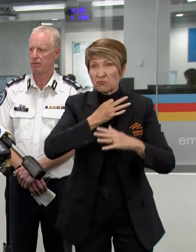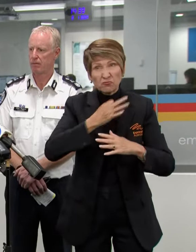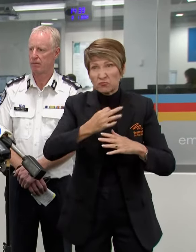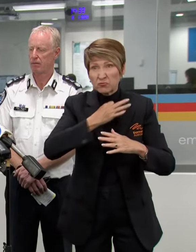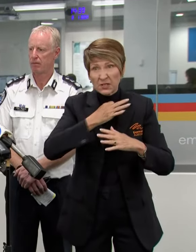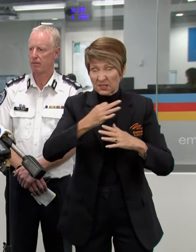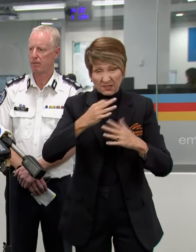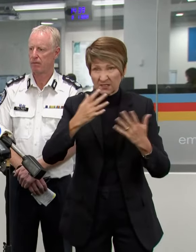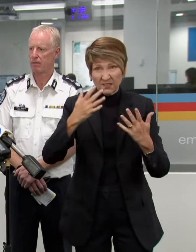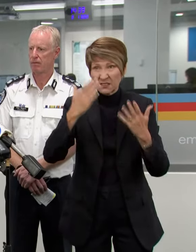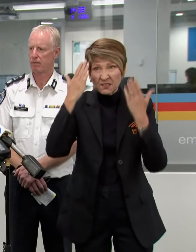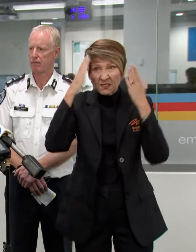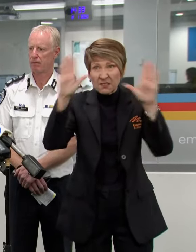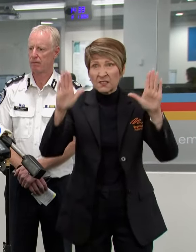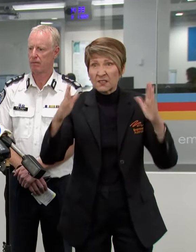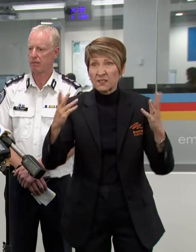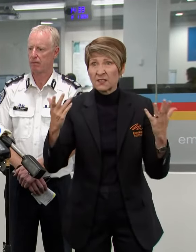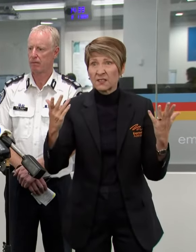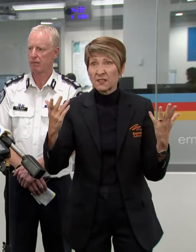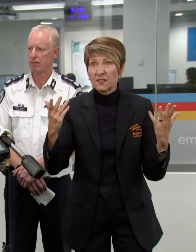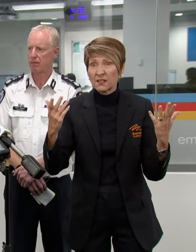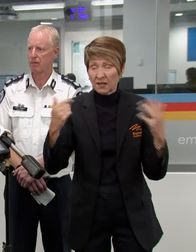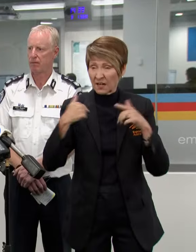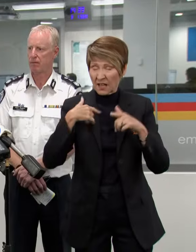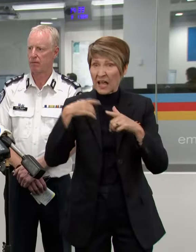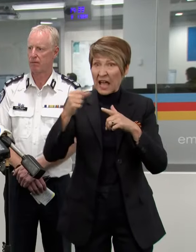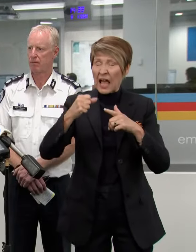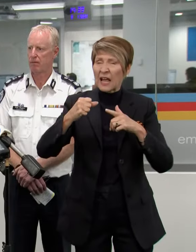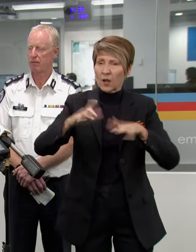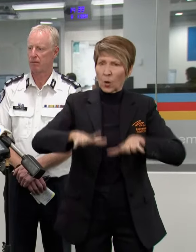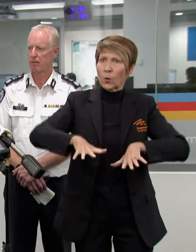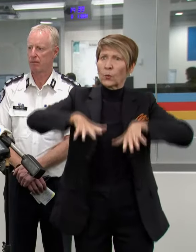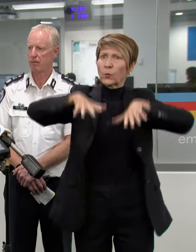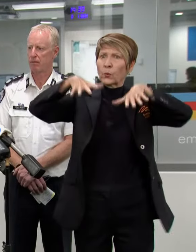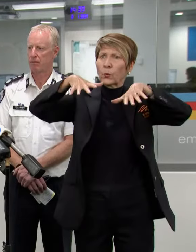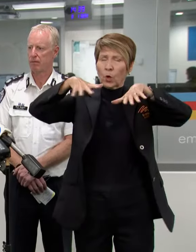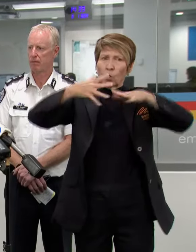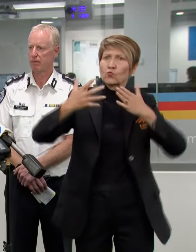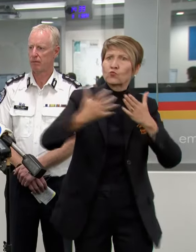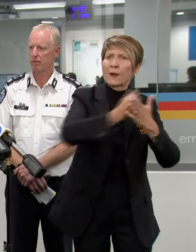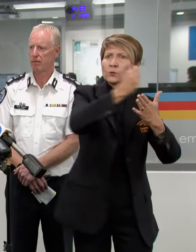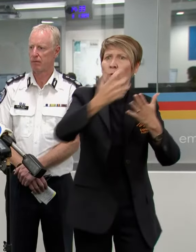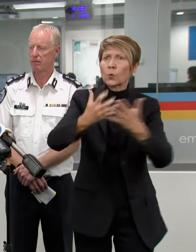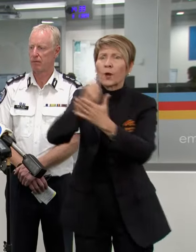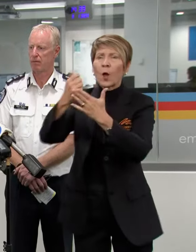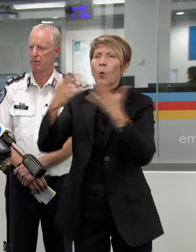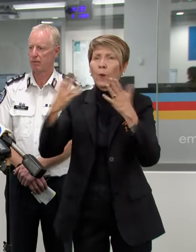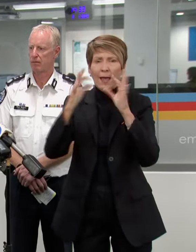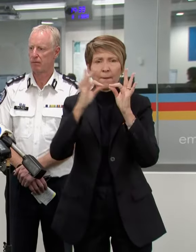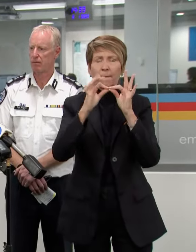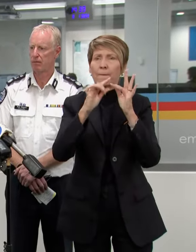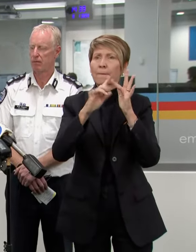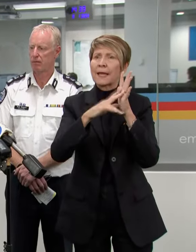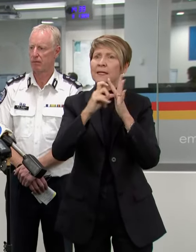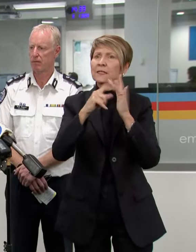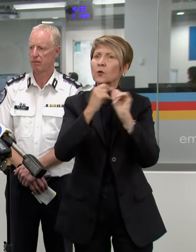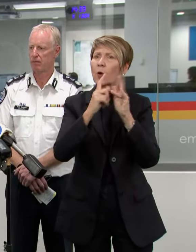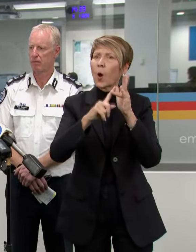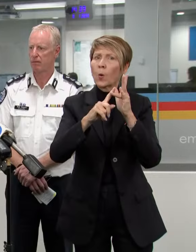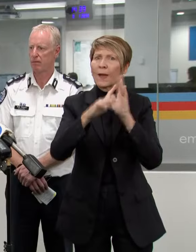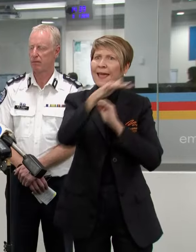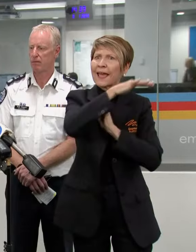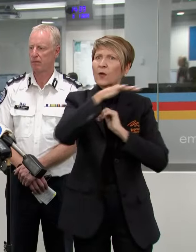Of those, 16 of those flood rescues occurred up around the Bendigo area to the north overnight last night.